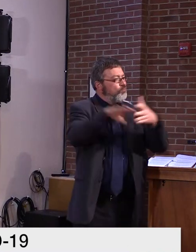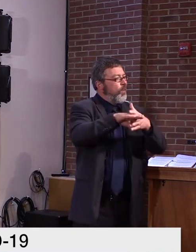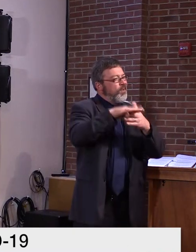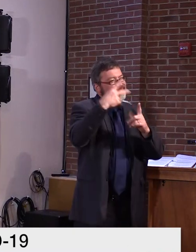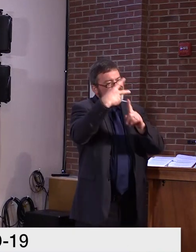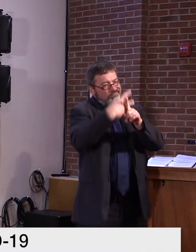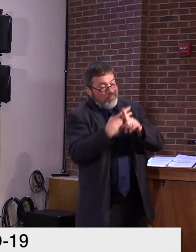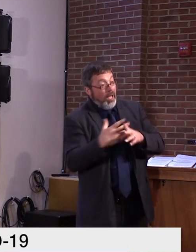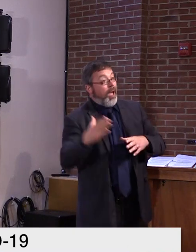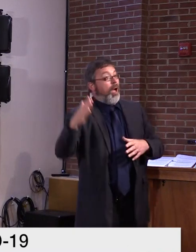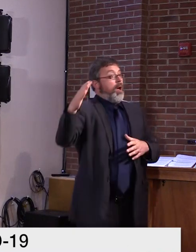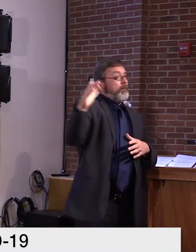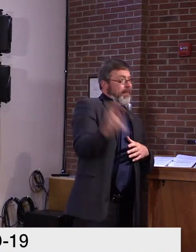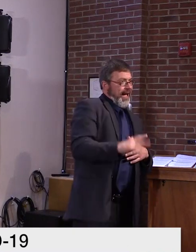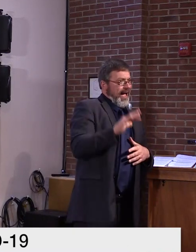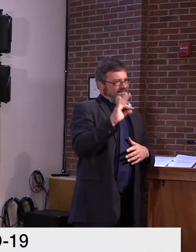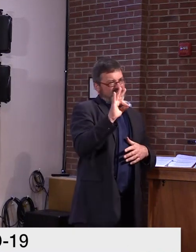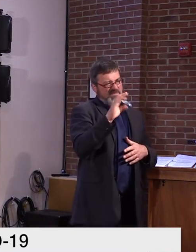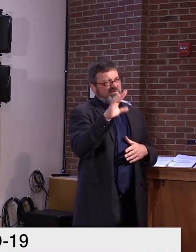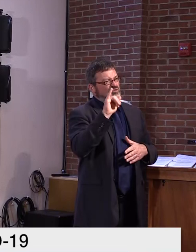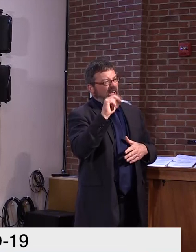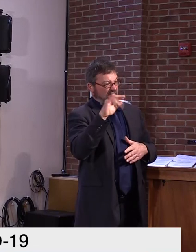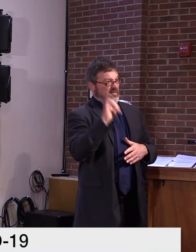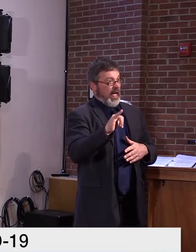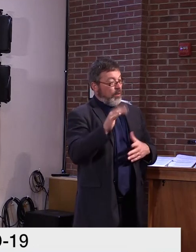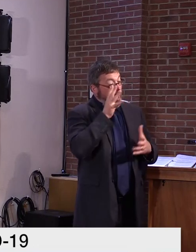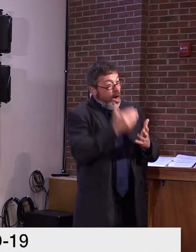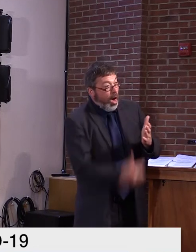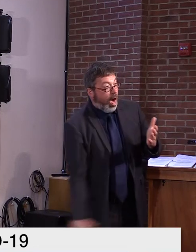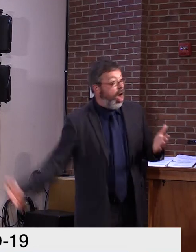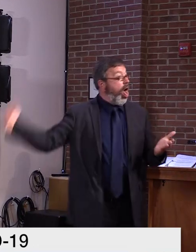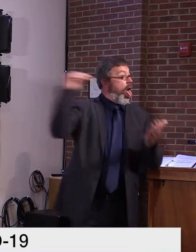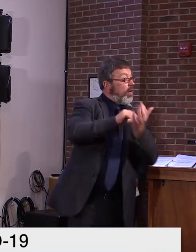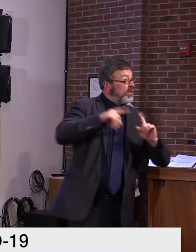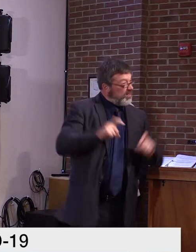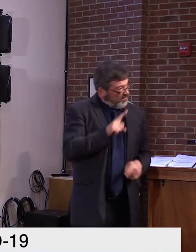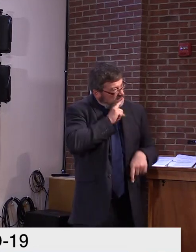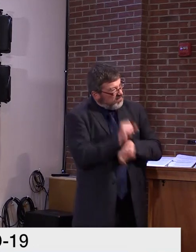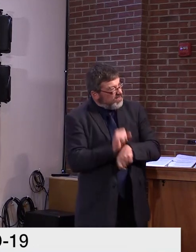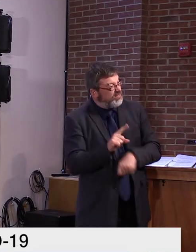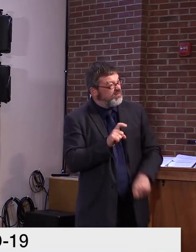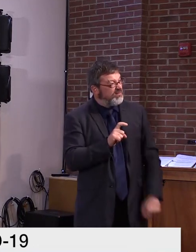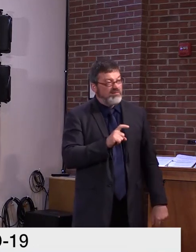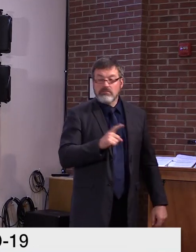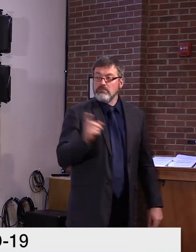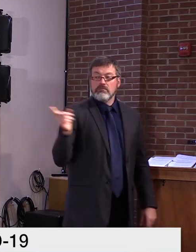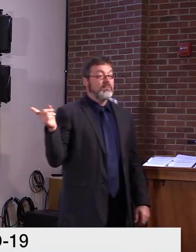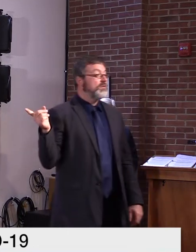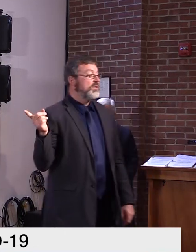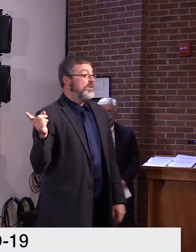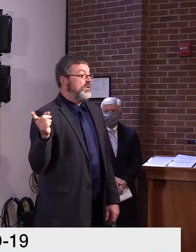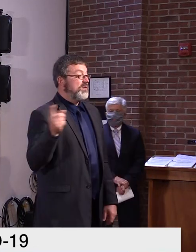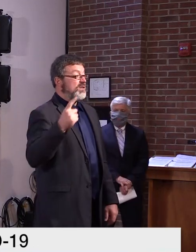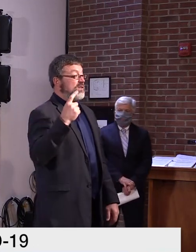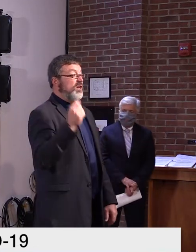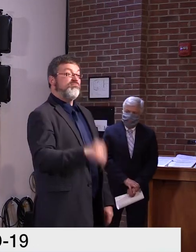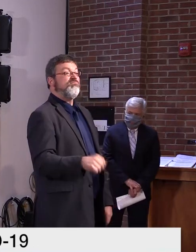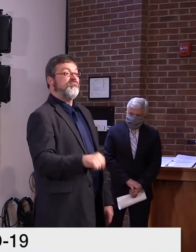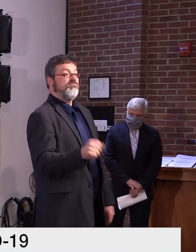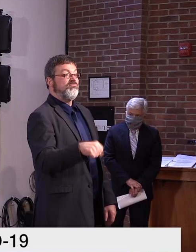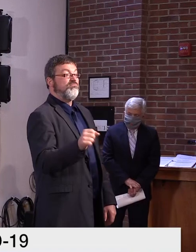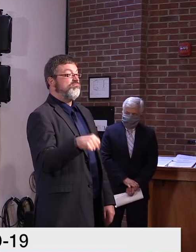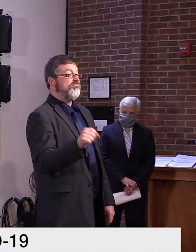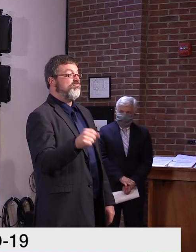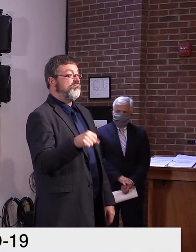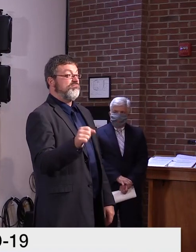Dr. Schneider, uh, to, uh, to talk about that. But, uh, you know, we'll have to start it all over again. We'll have to be just as vigilant as we were,